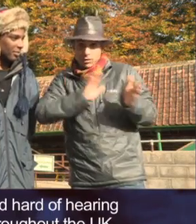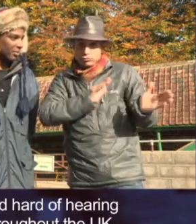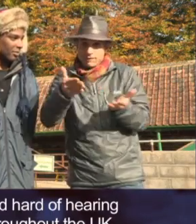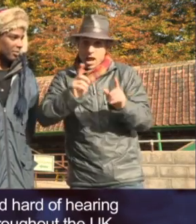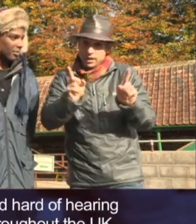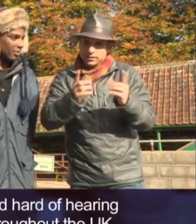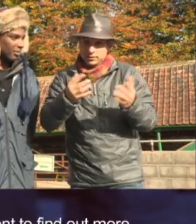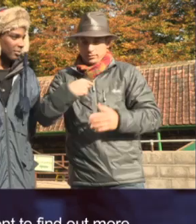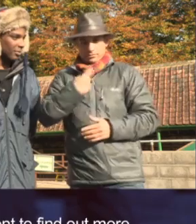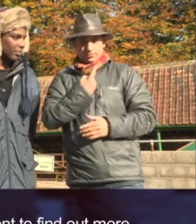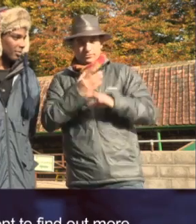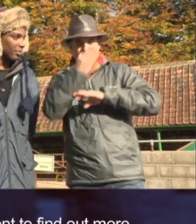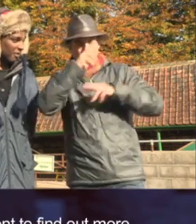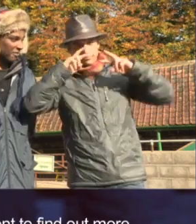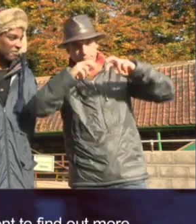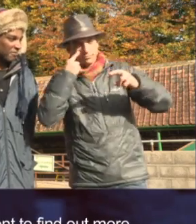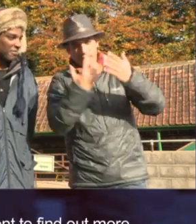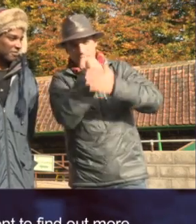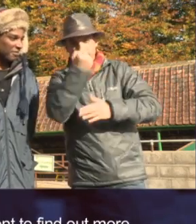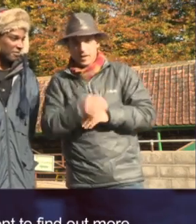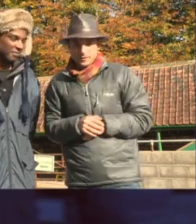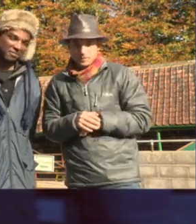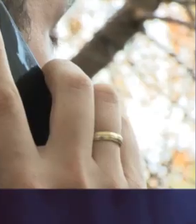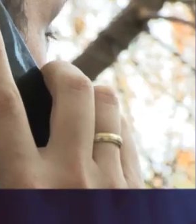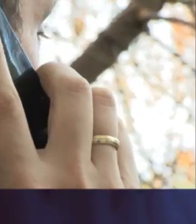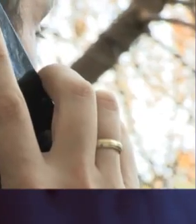throughout the UK. I recently went to find out more.